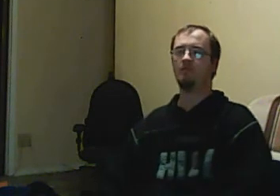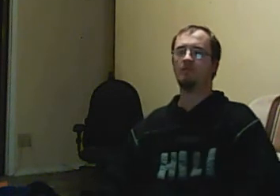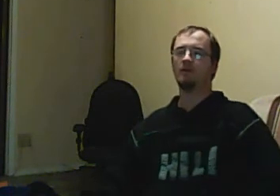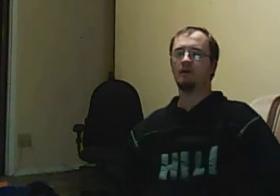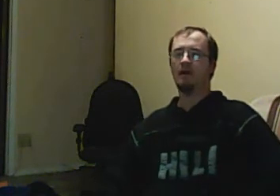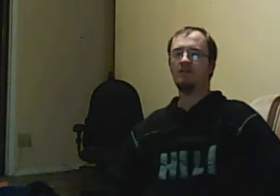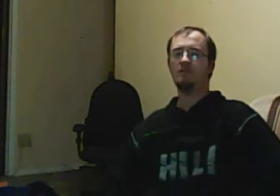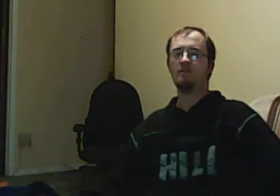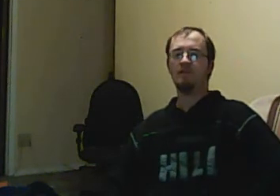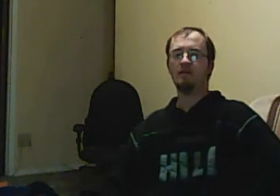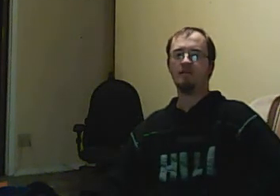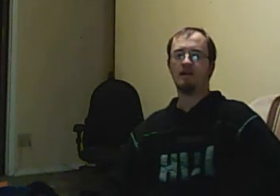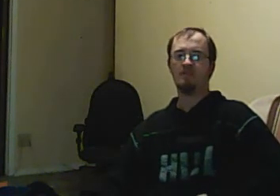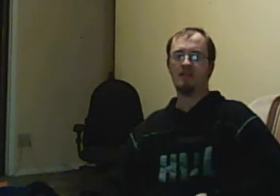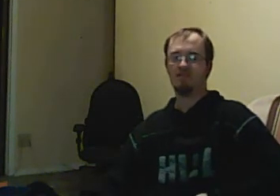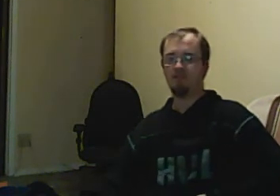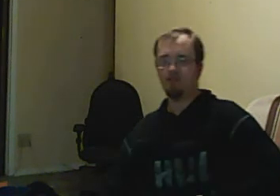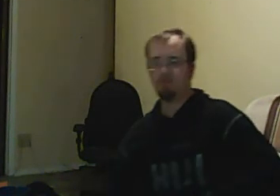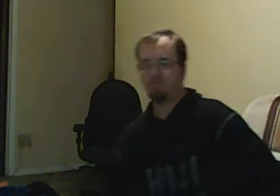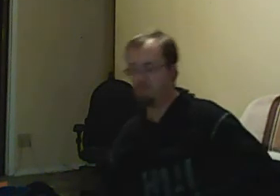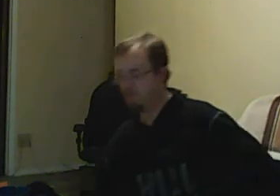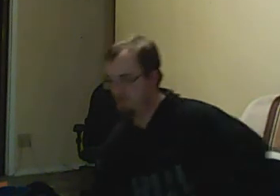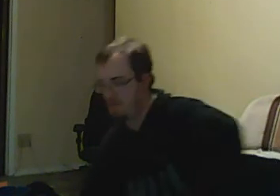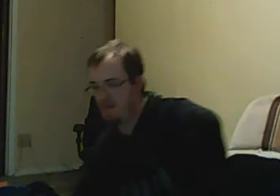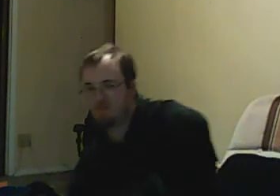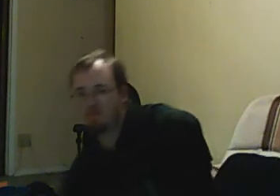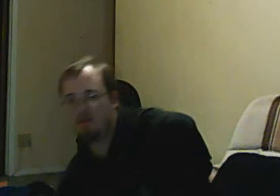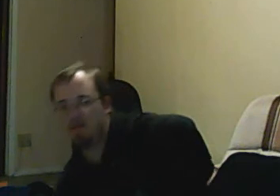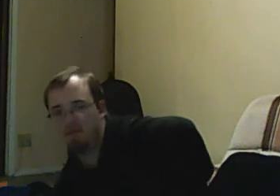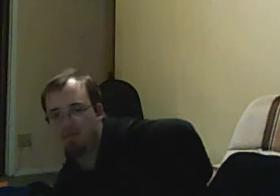So I thought there was a song called Time Stands Still with the S, but no.